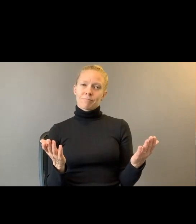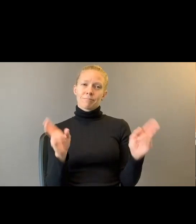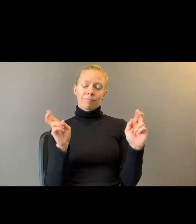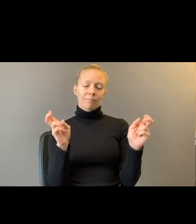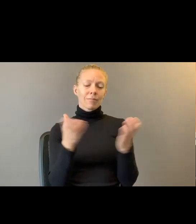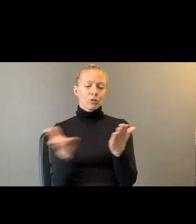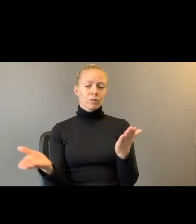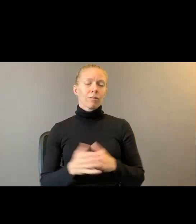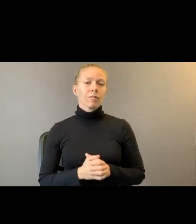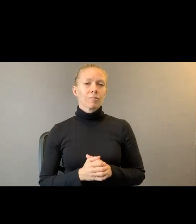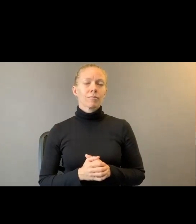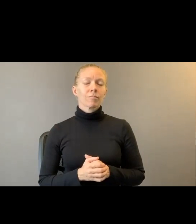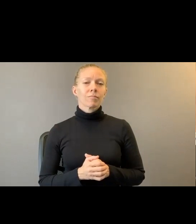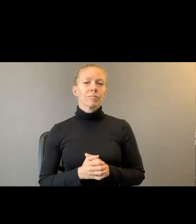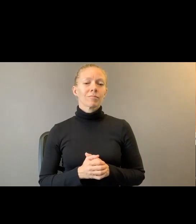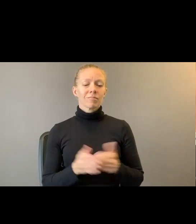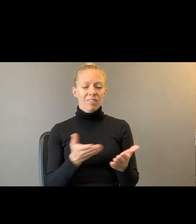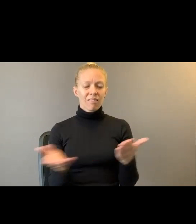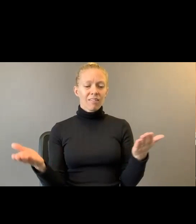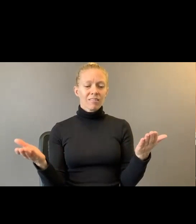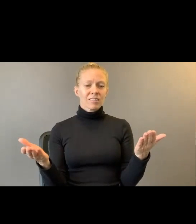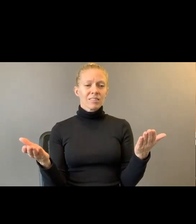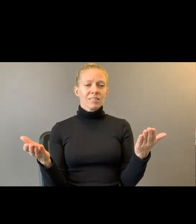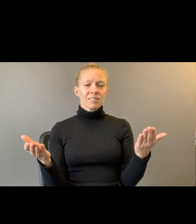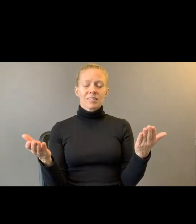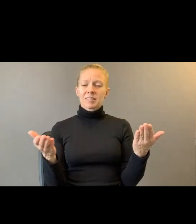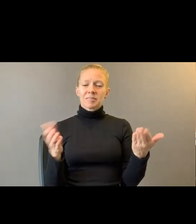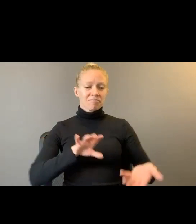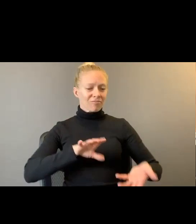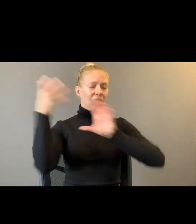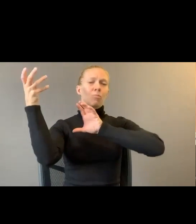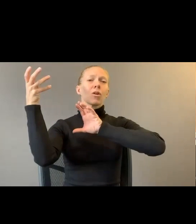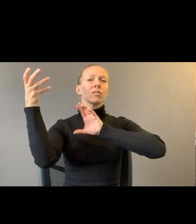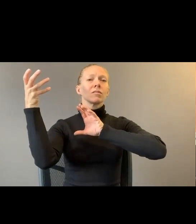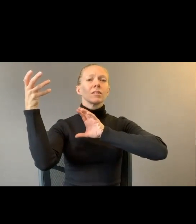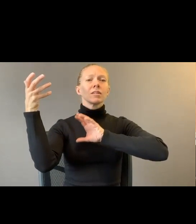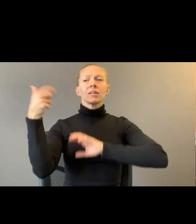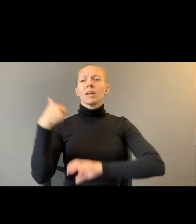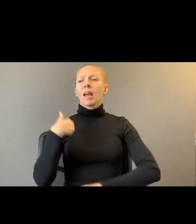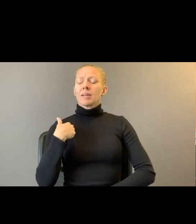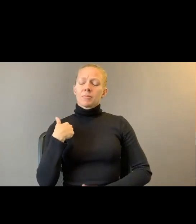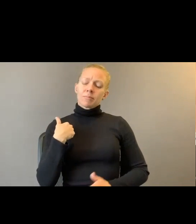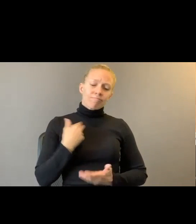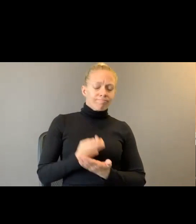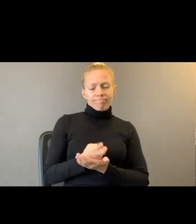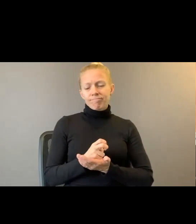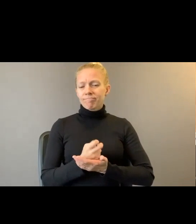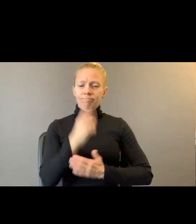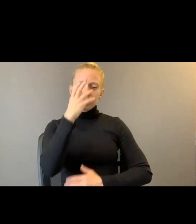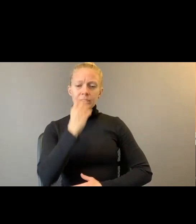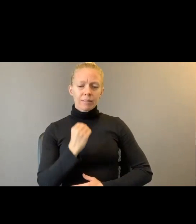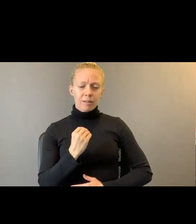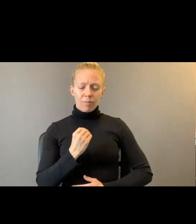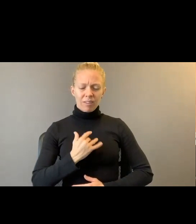Things fall apart. I'm sort of sleeping and I'm on fire. Undone.